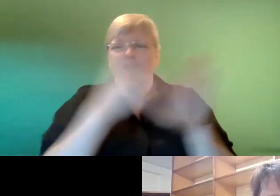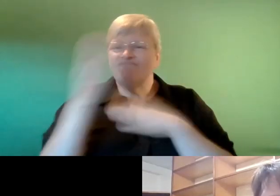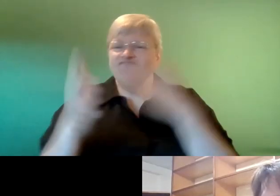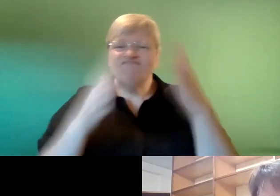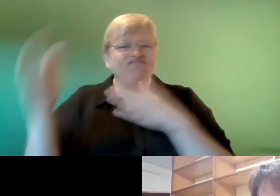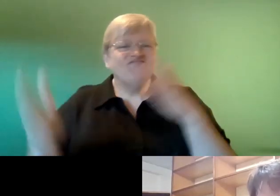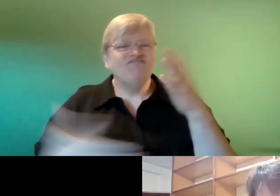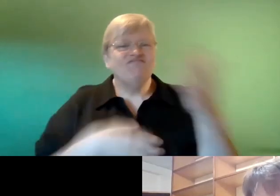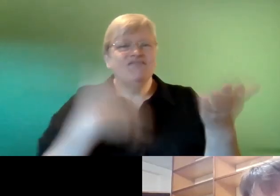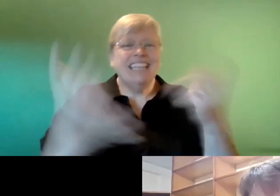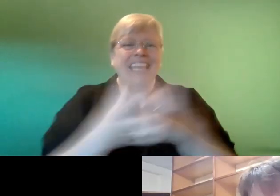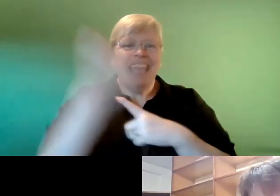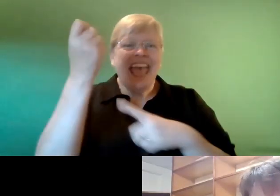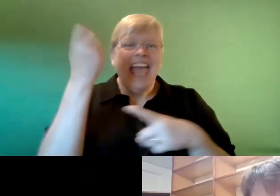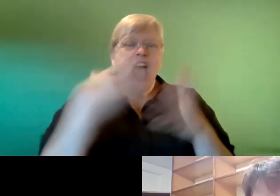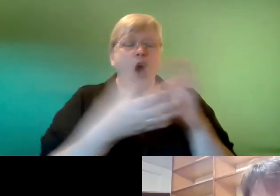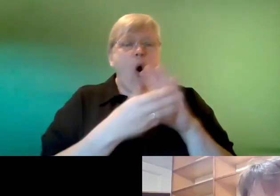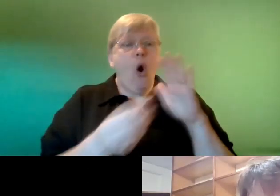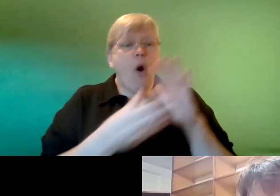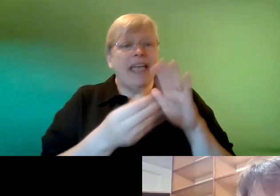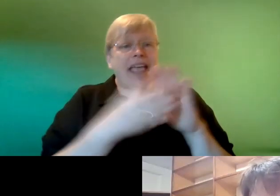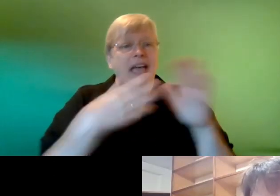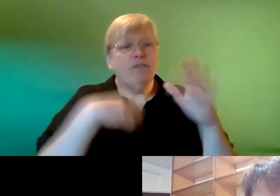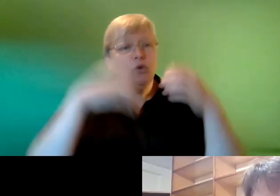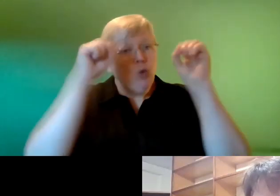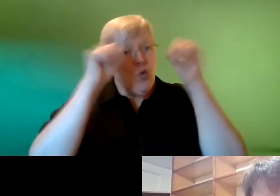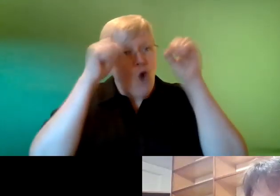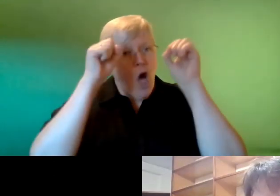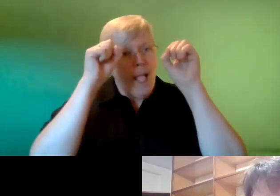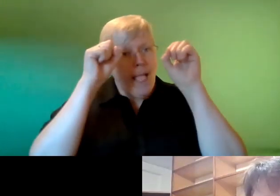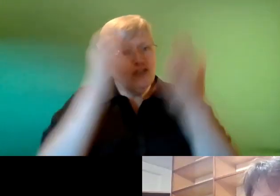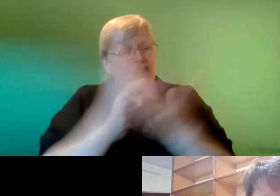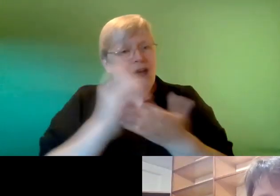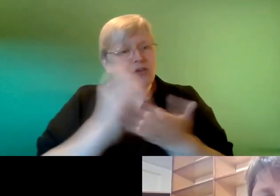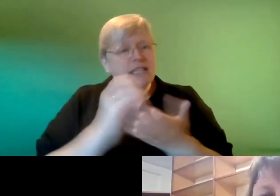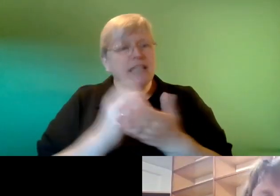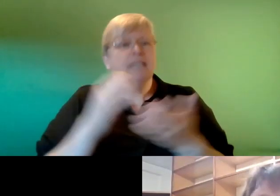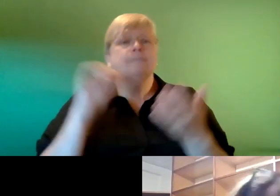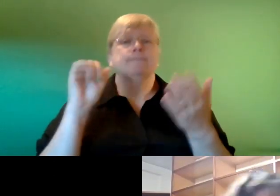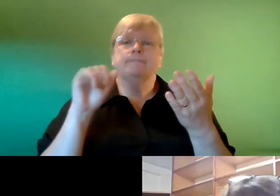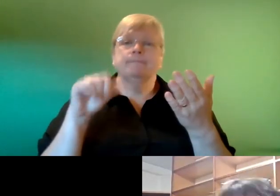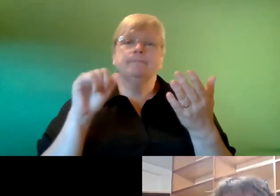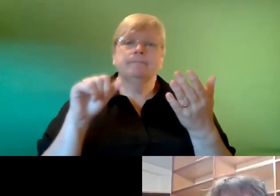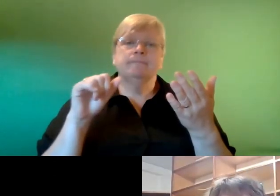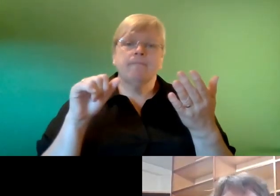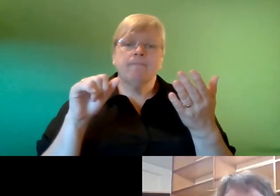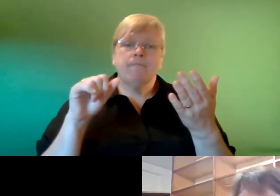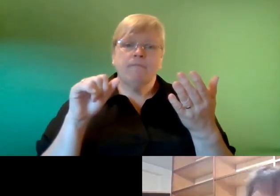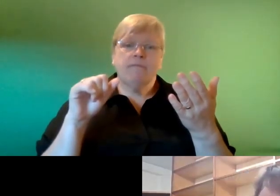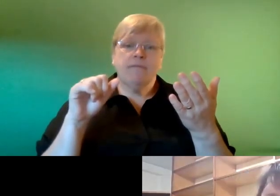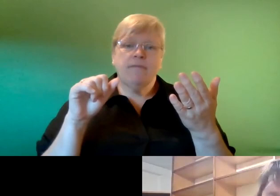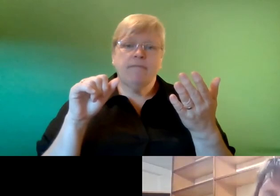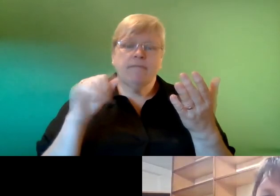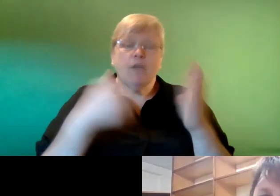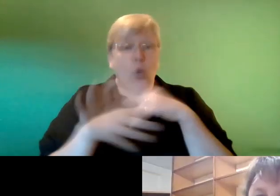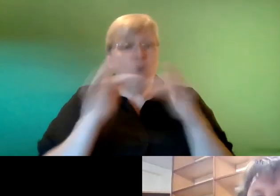a copy of the book so mo do people just have to google this charity what do they have to do yeah so i didn't yeah so if they just go to